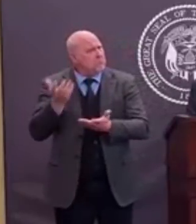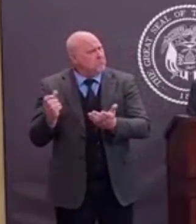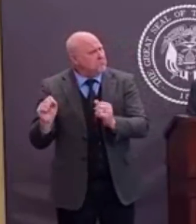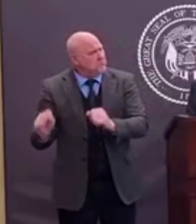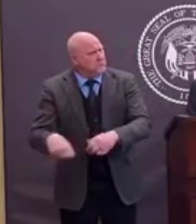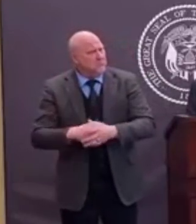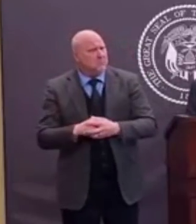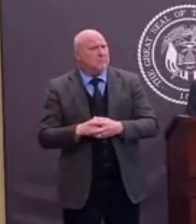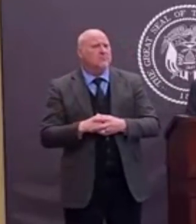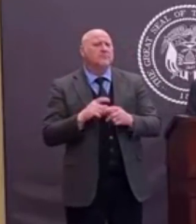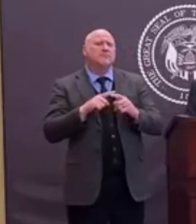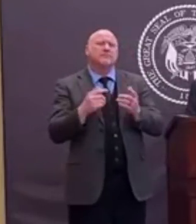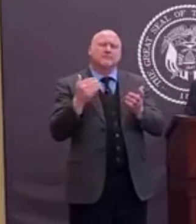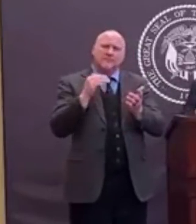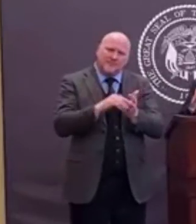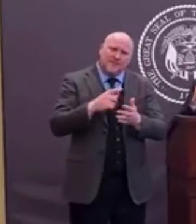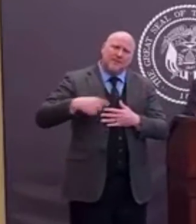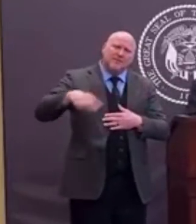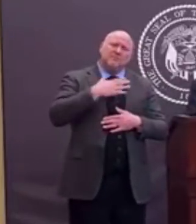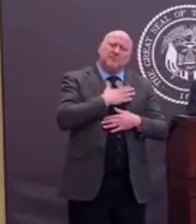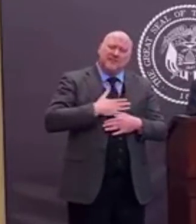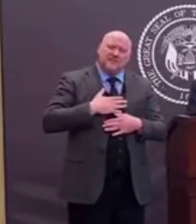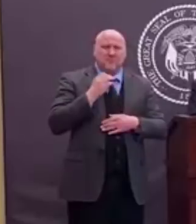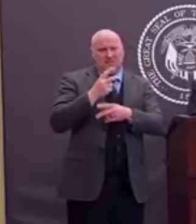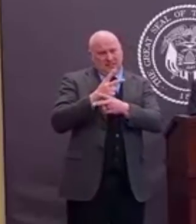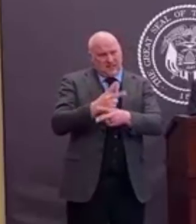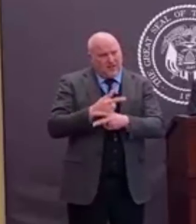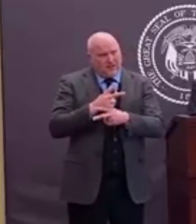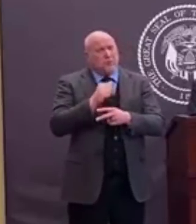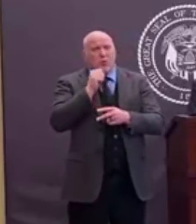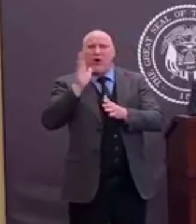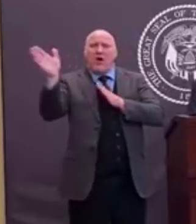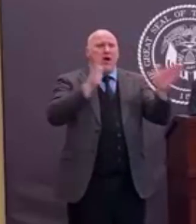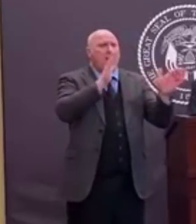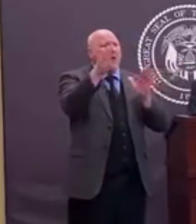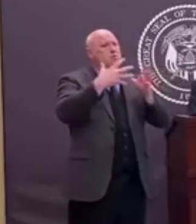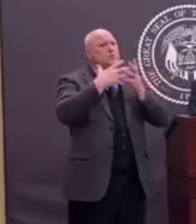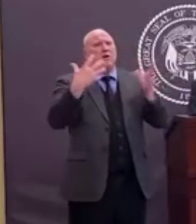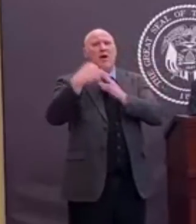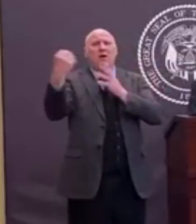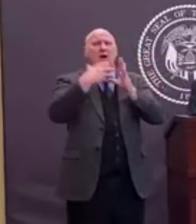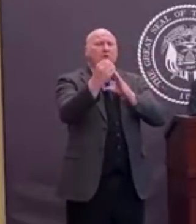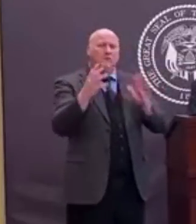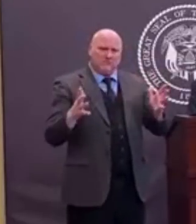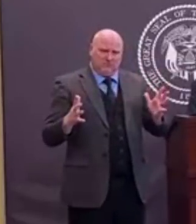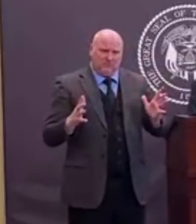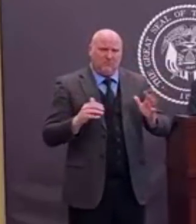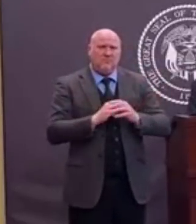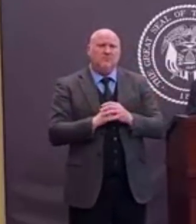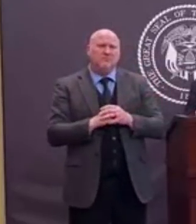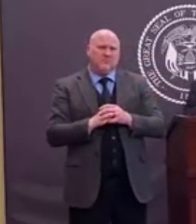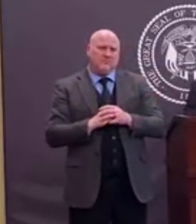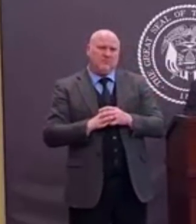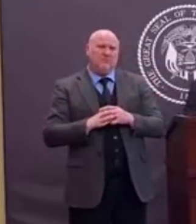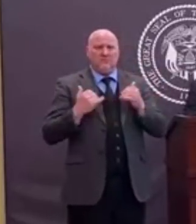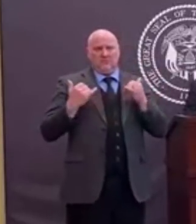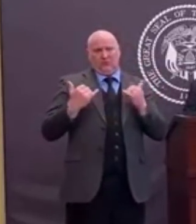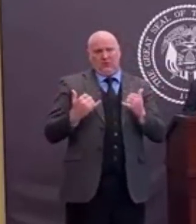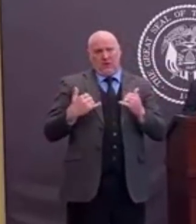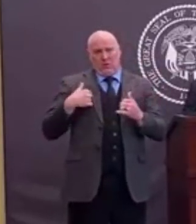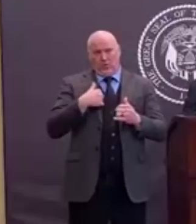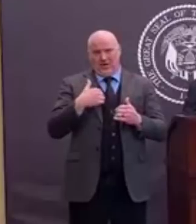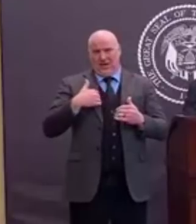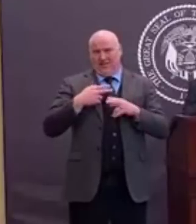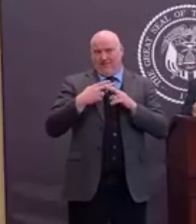more curbside and take-out. By the way, there is a challenge we put out there called the 3T Challenge. That means that all of us should